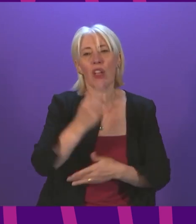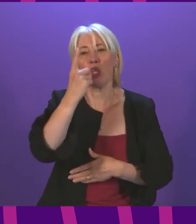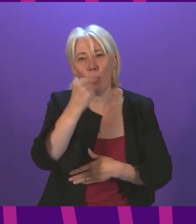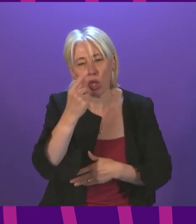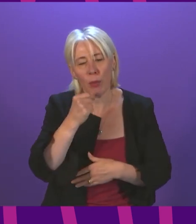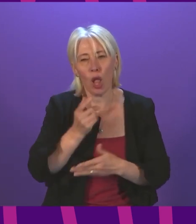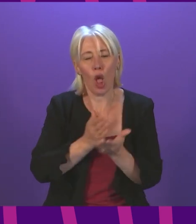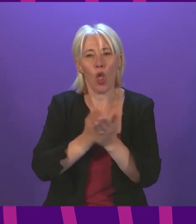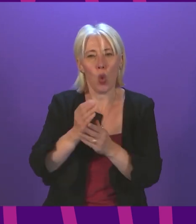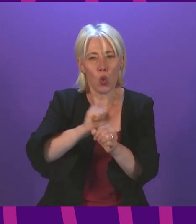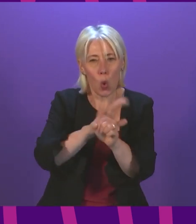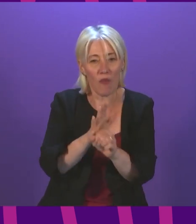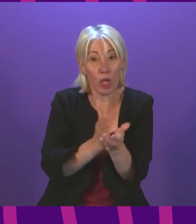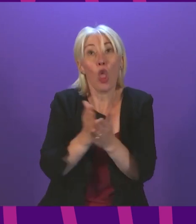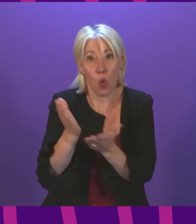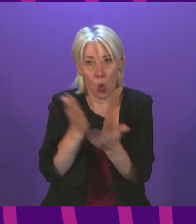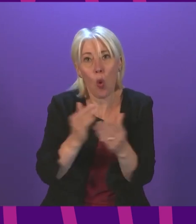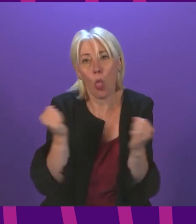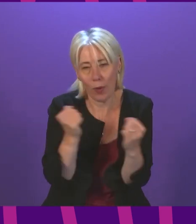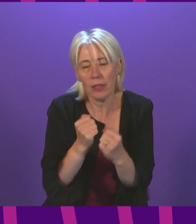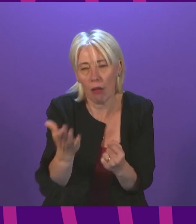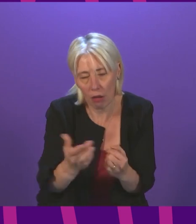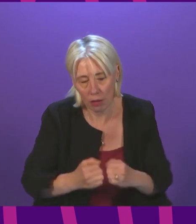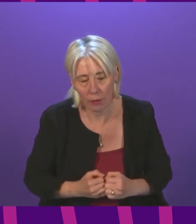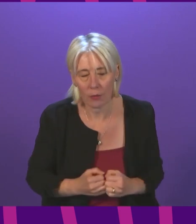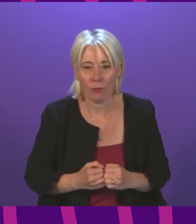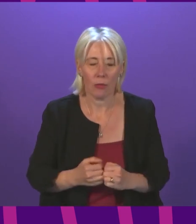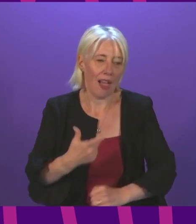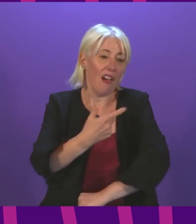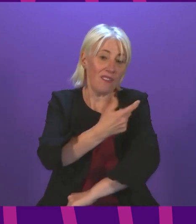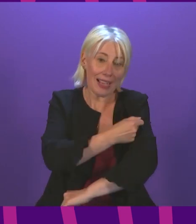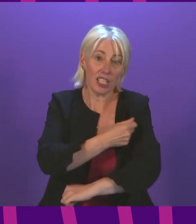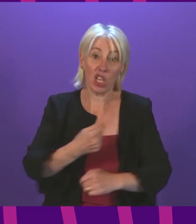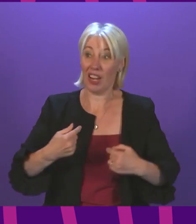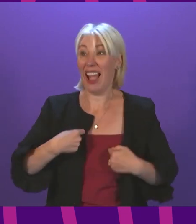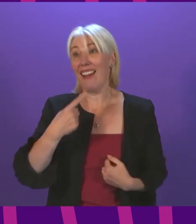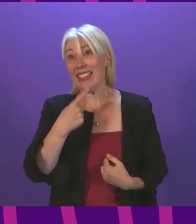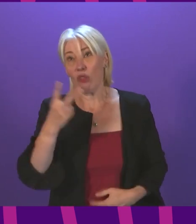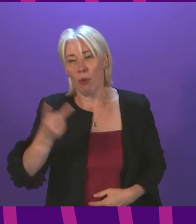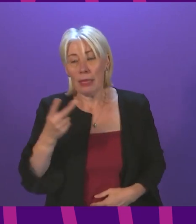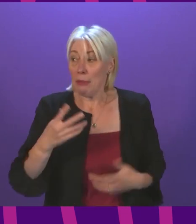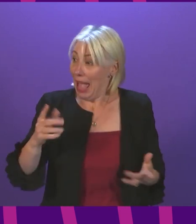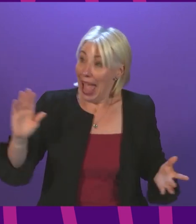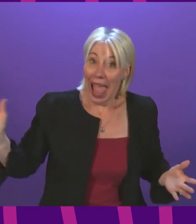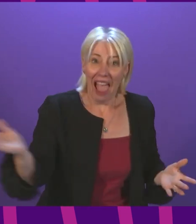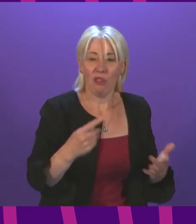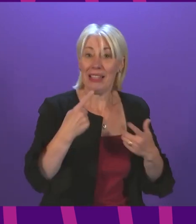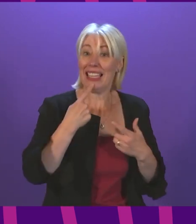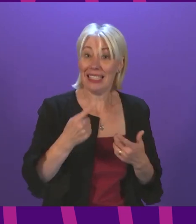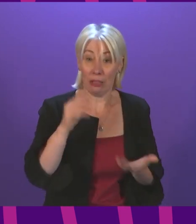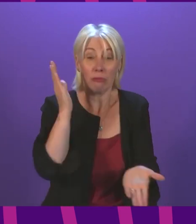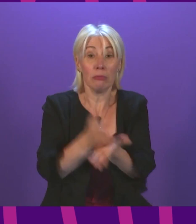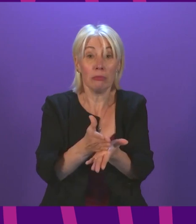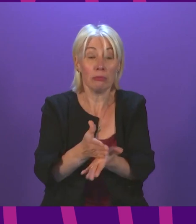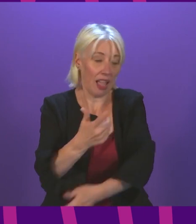these winter months vaccination and this is a point not just I've made everybody makes because it happens to be a